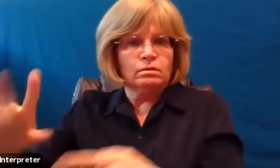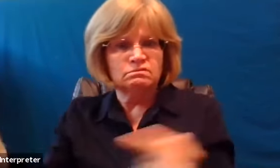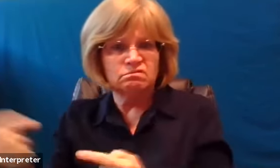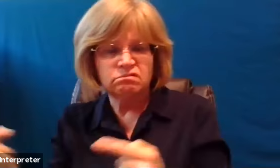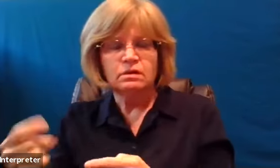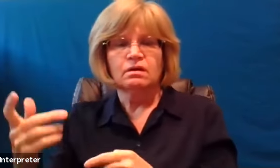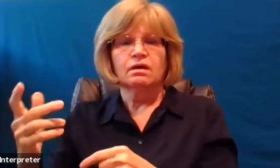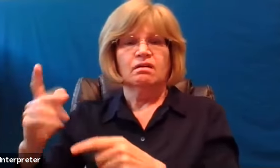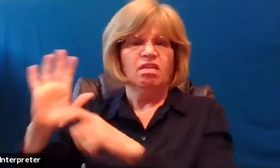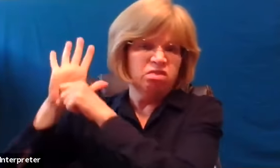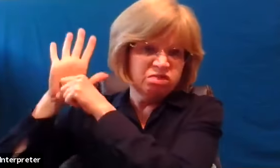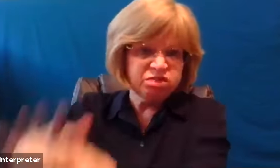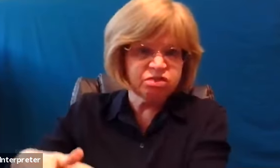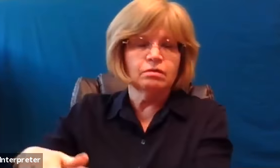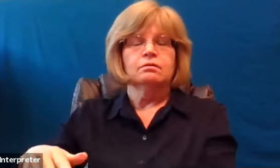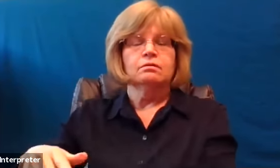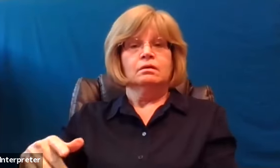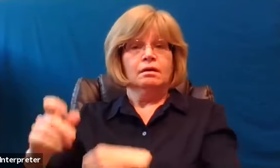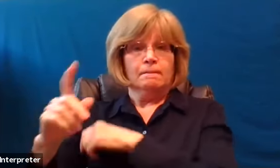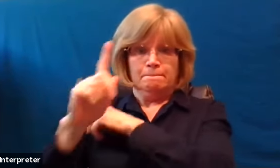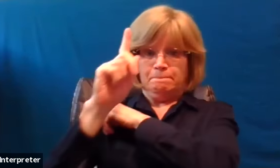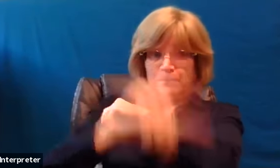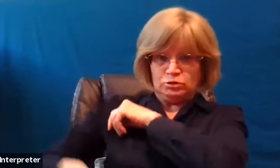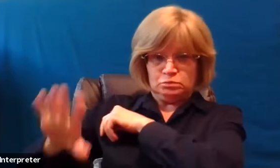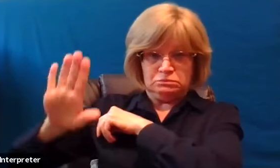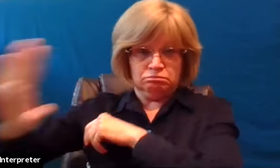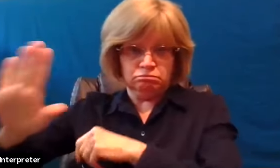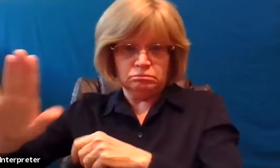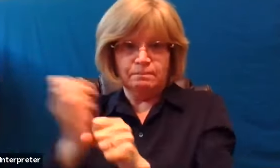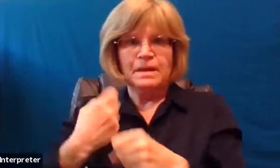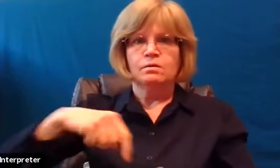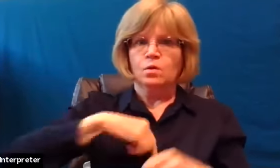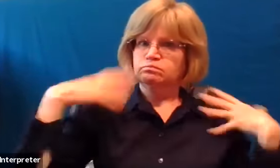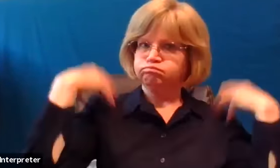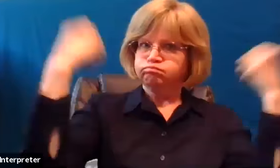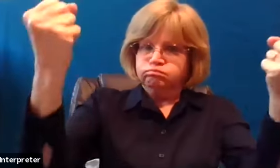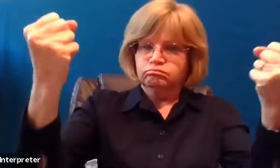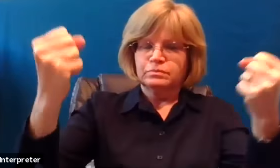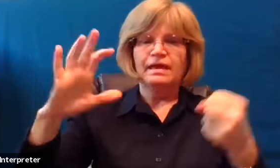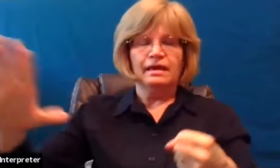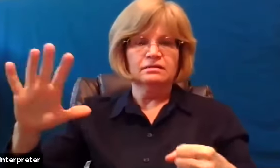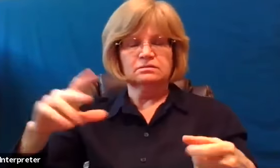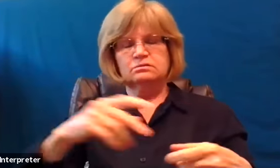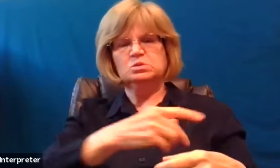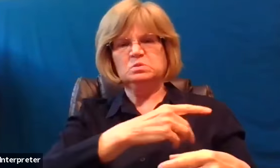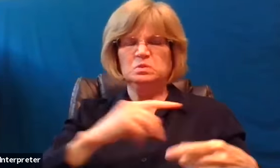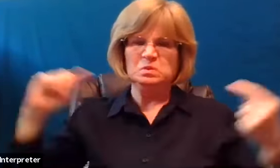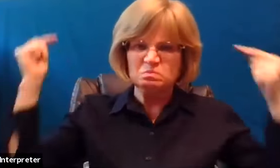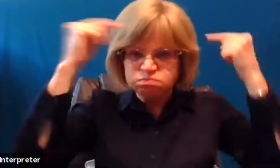Upon him was the punishment that made us whole, and by his bruises we are healed. All we, like